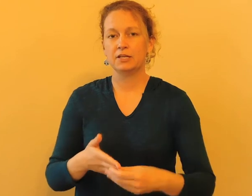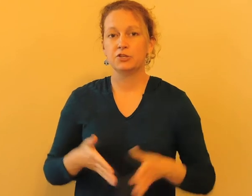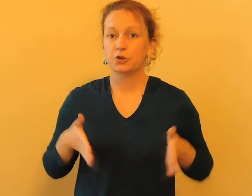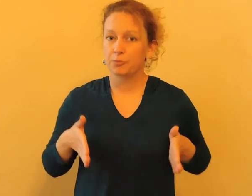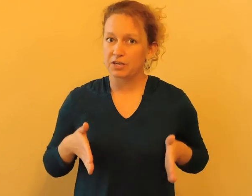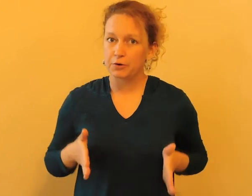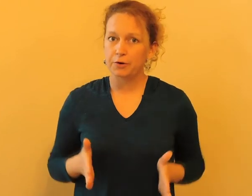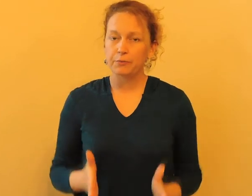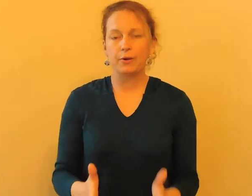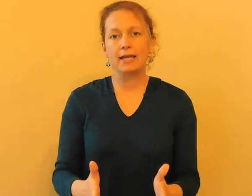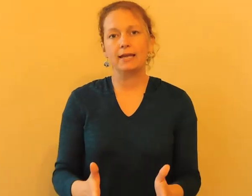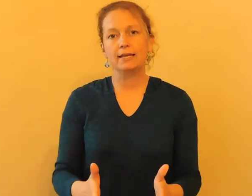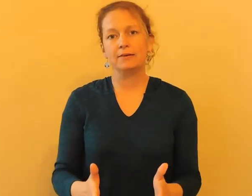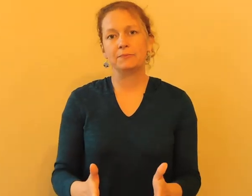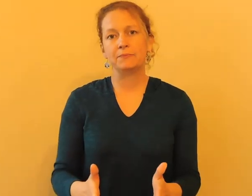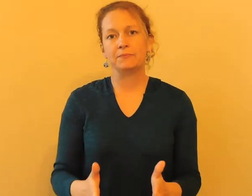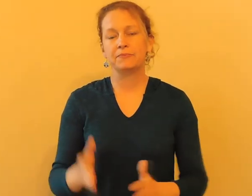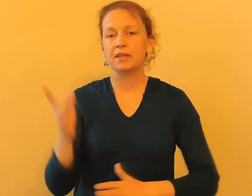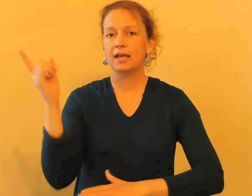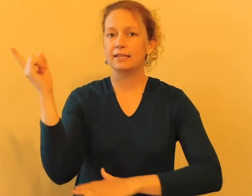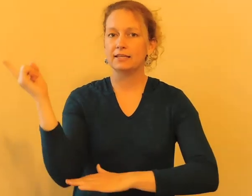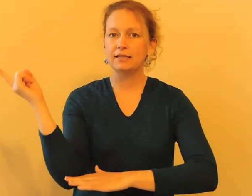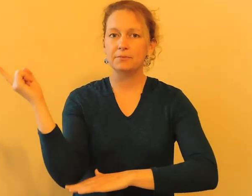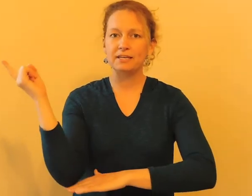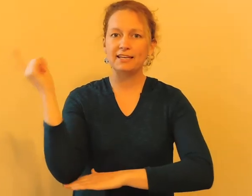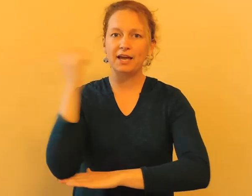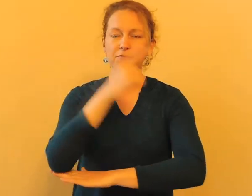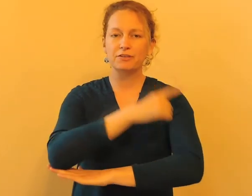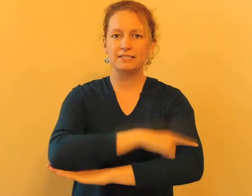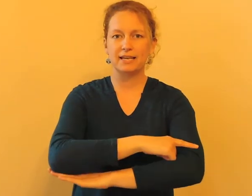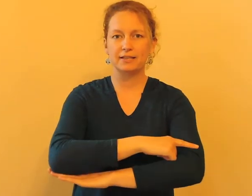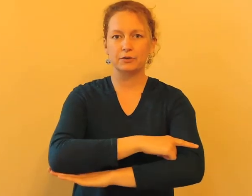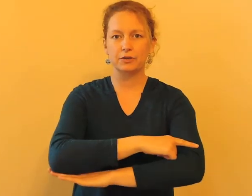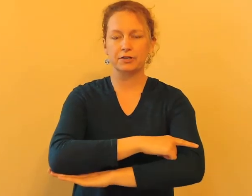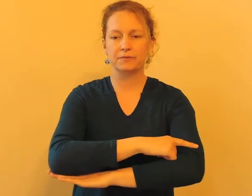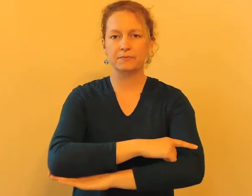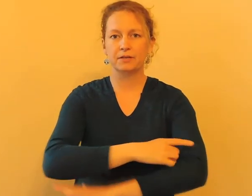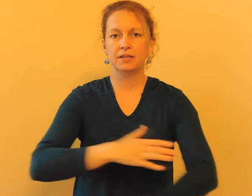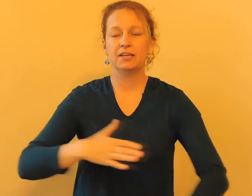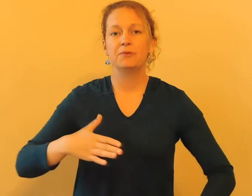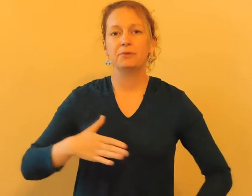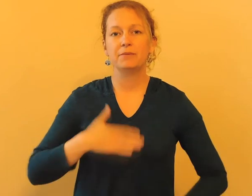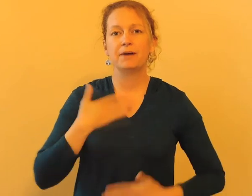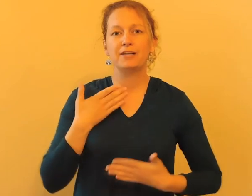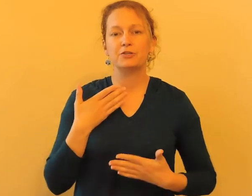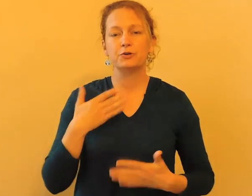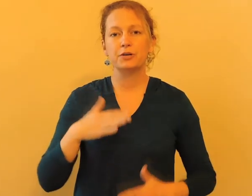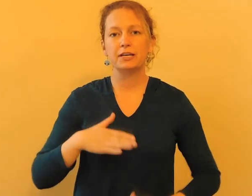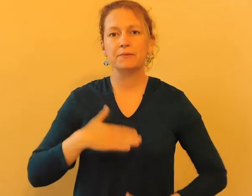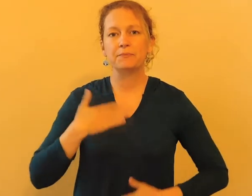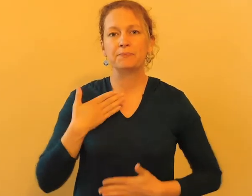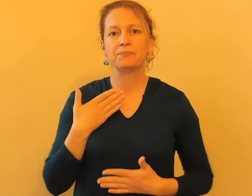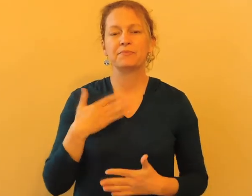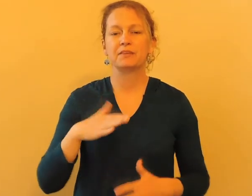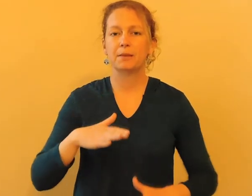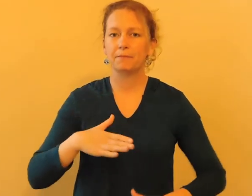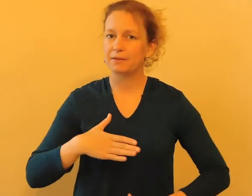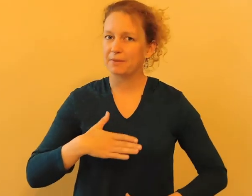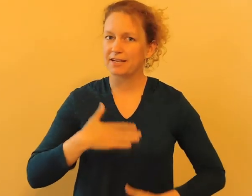Show me your way, and lead me every day, Lord. Be my joy, be my